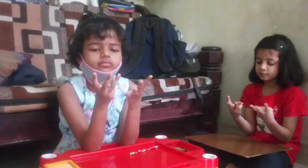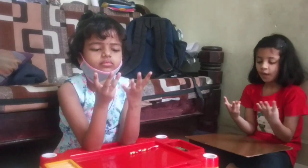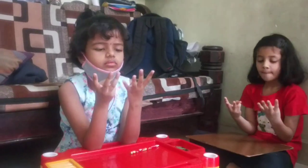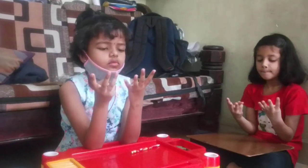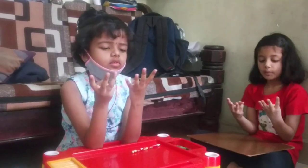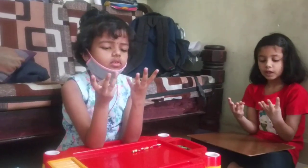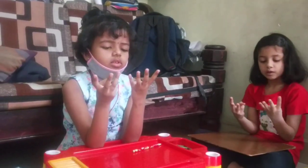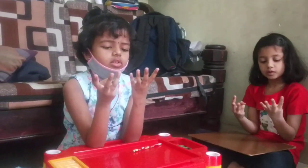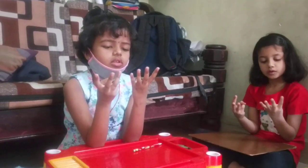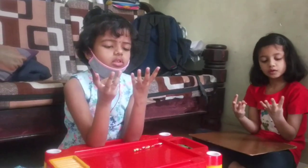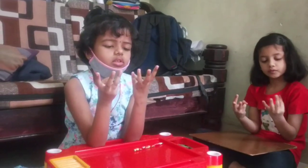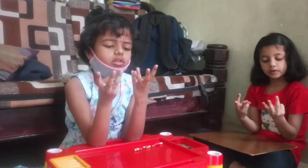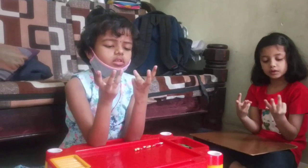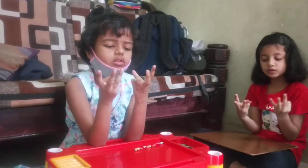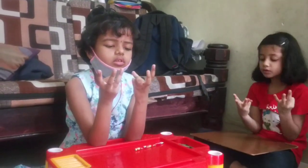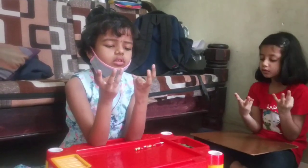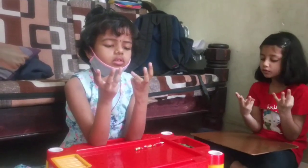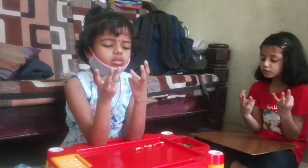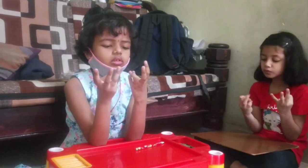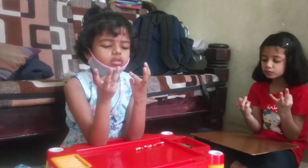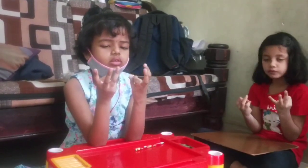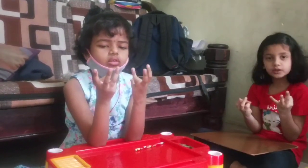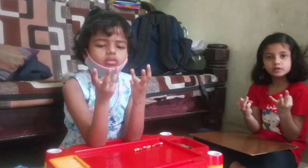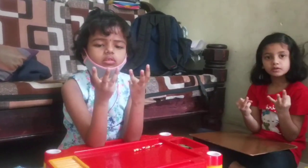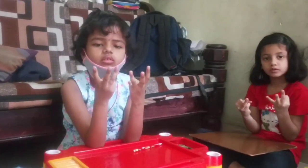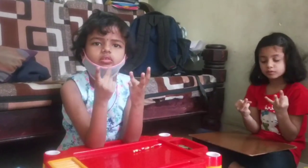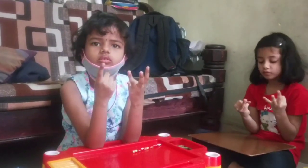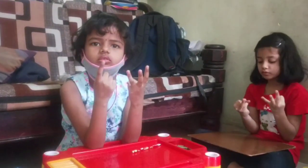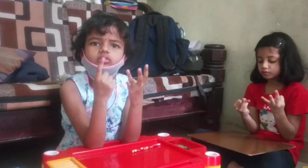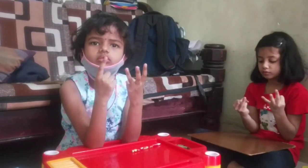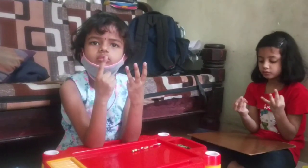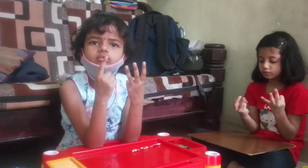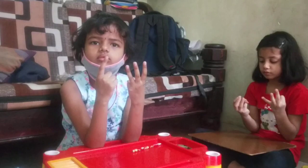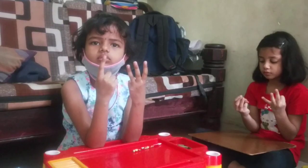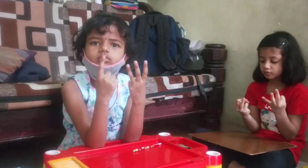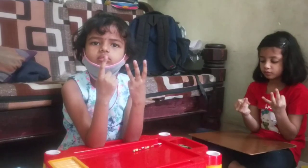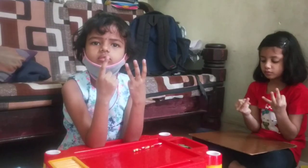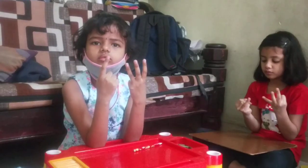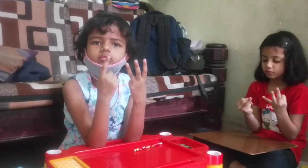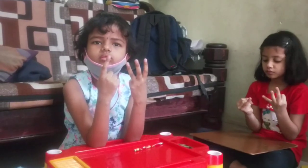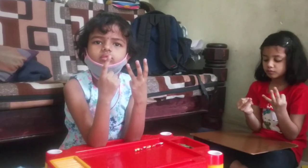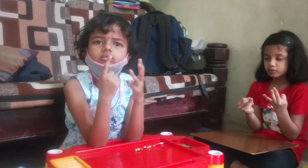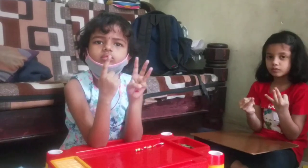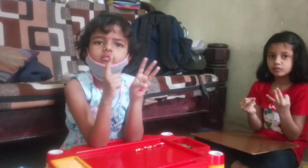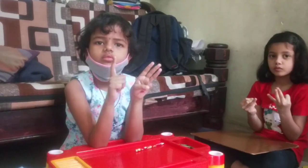plus 13.